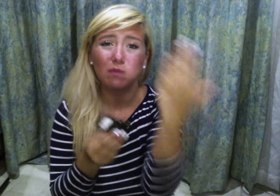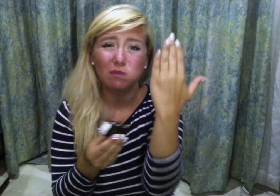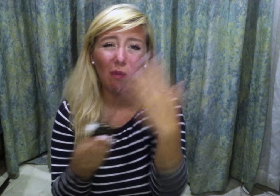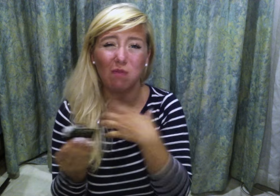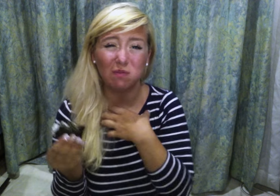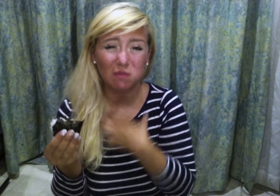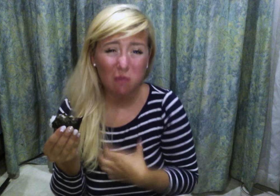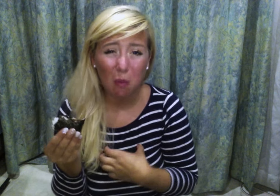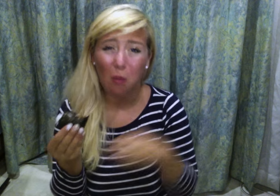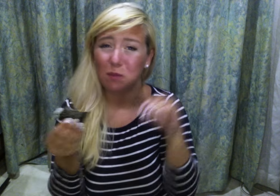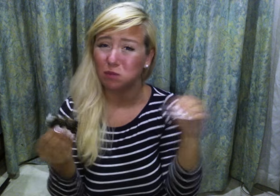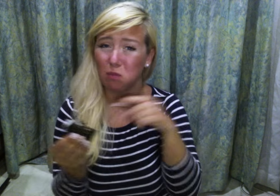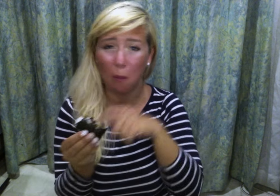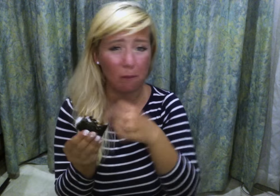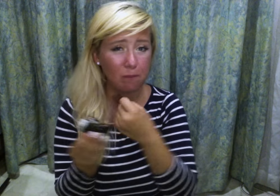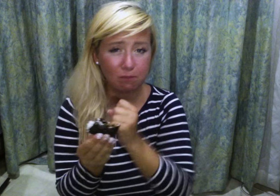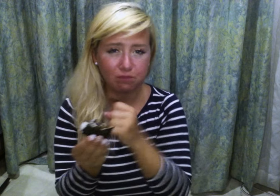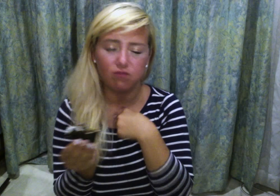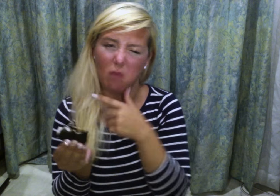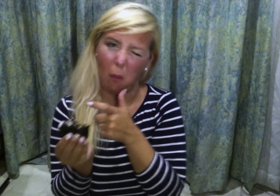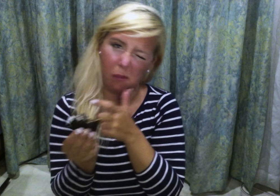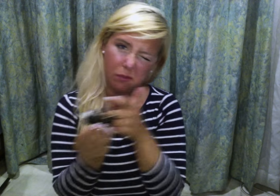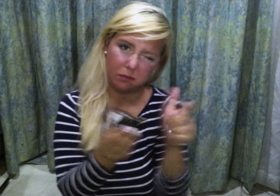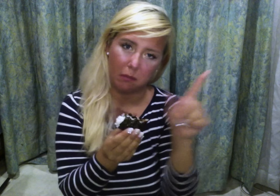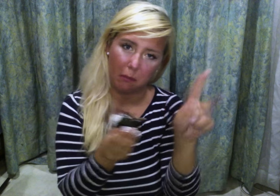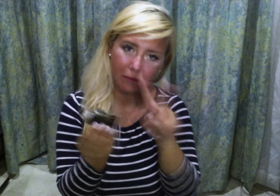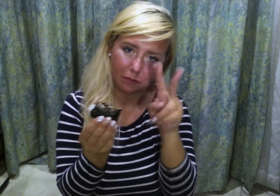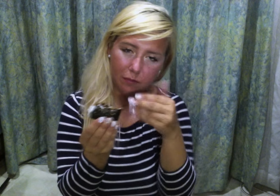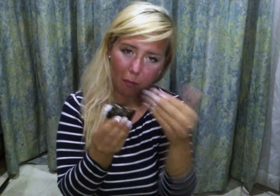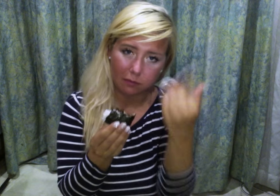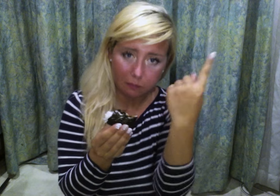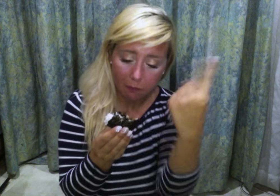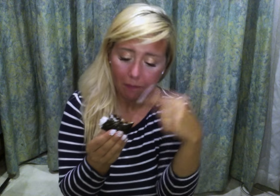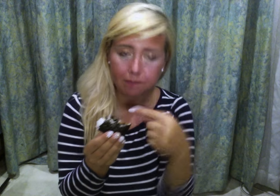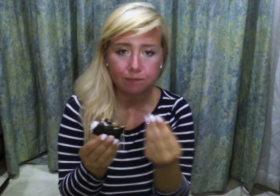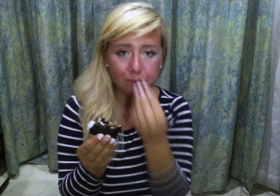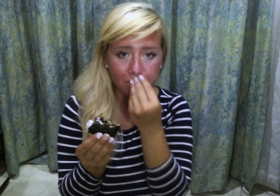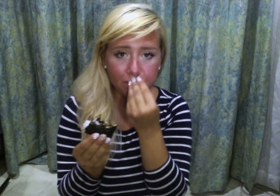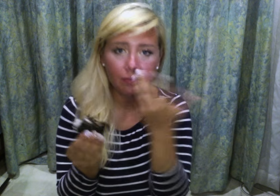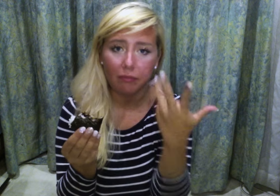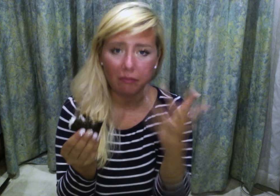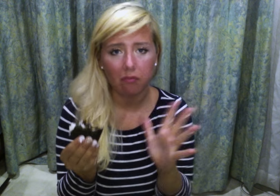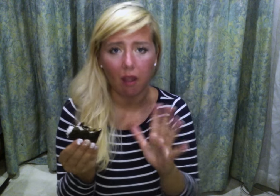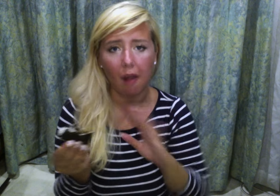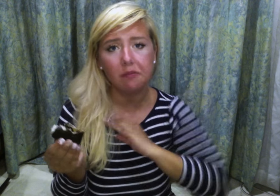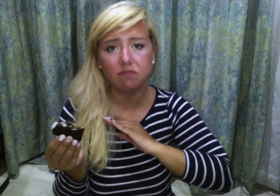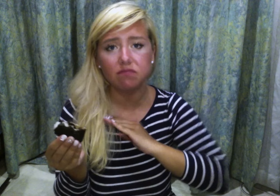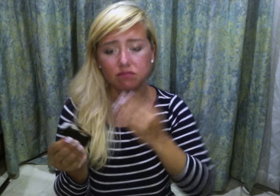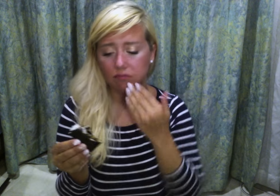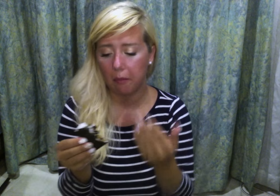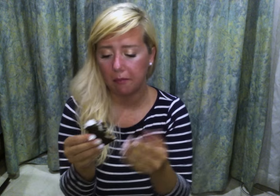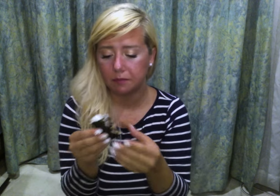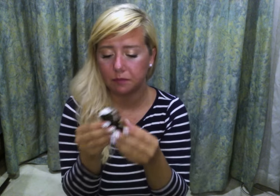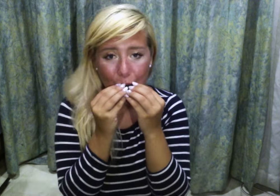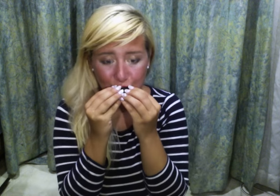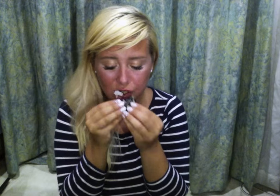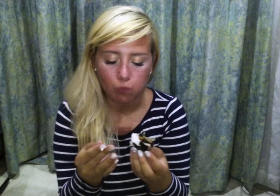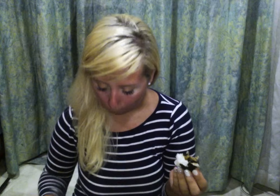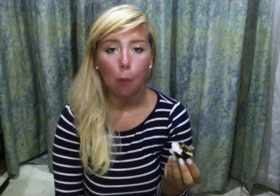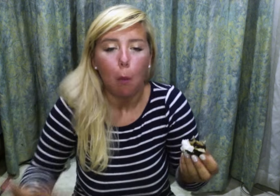I typically eat Onigiri in the morning. If I don't have time to make anything, I'll run to the convenience store and get this. And it's pretty filling. It's pretty good.